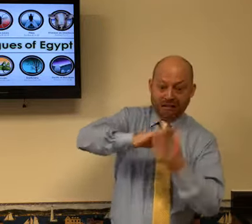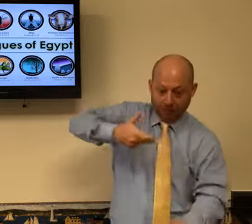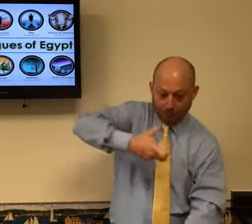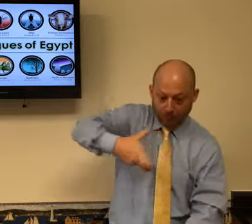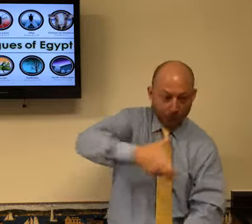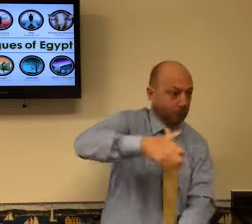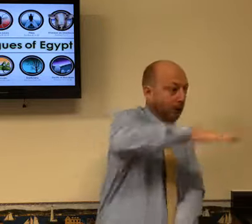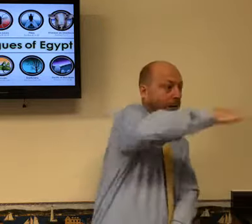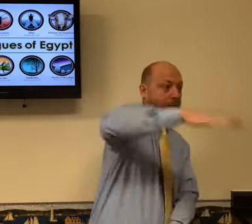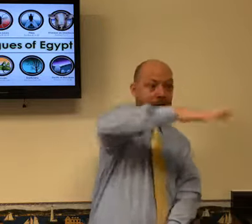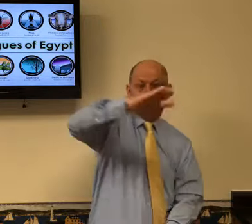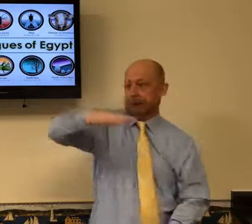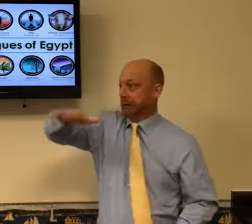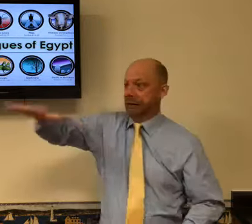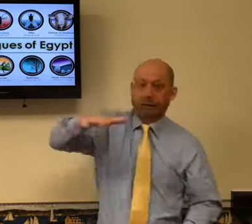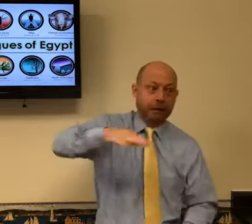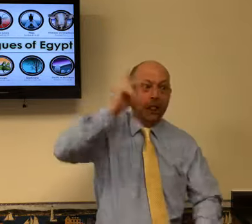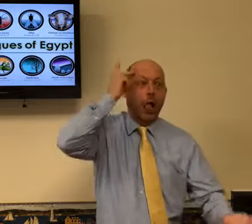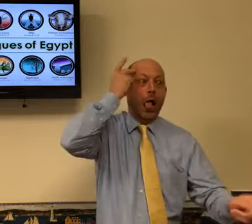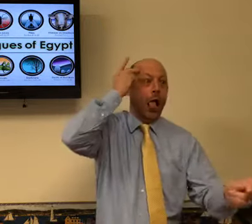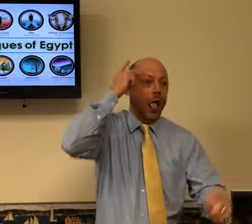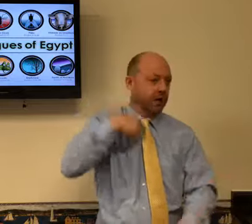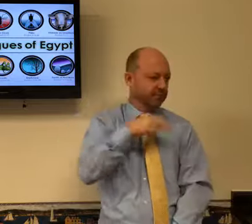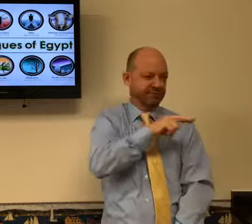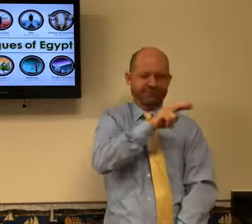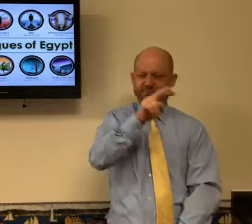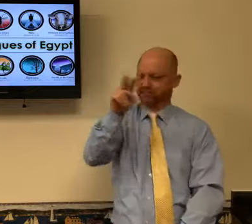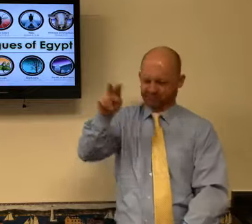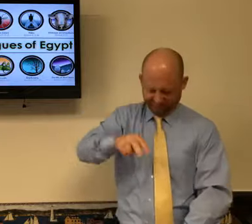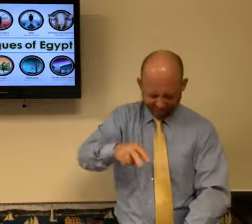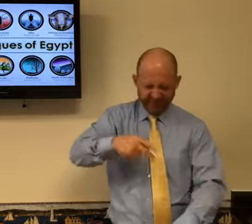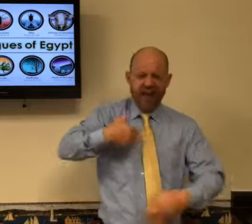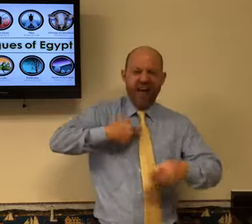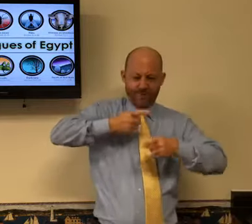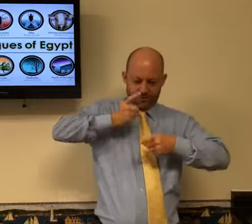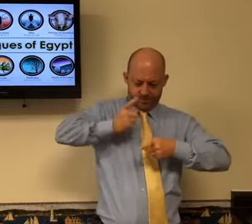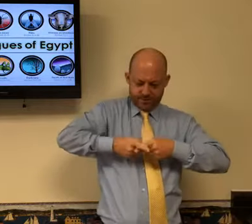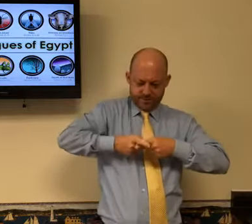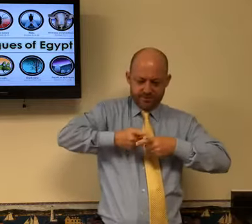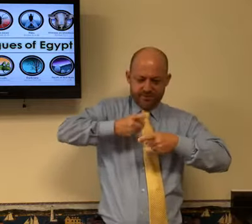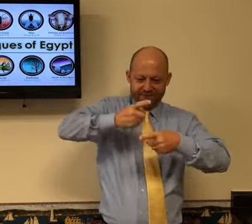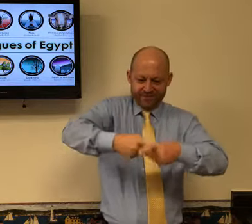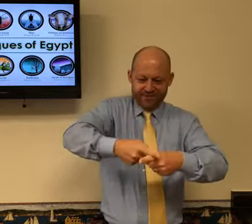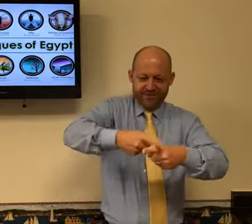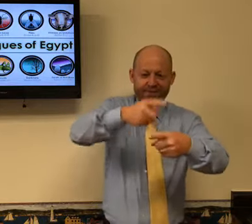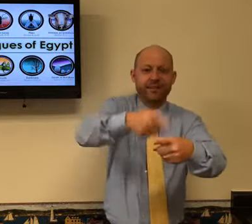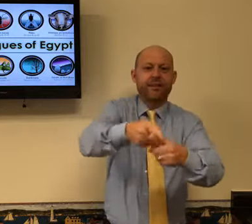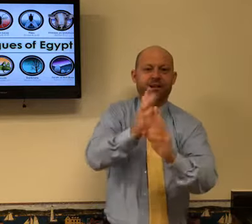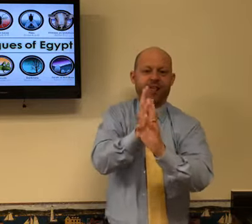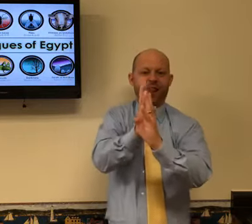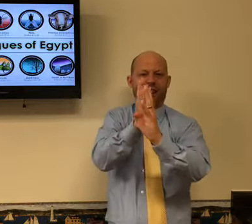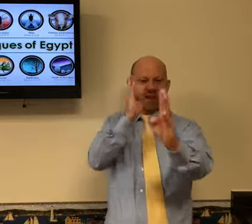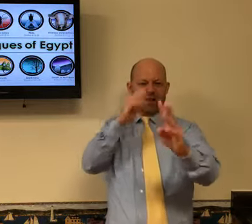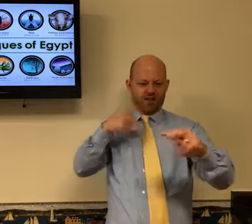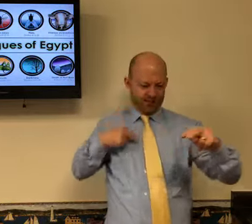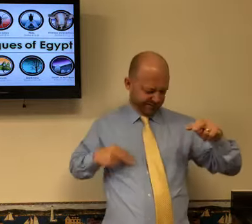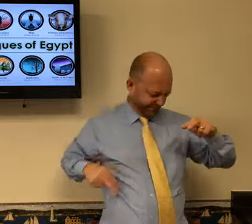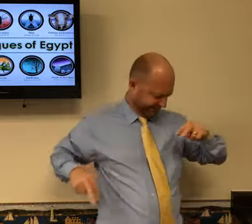masks on and there's other people who work, the workers who are cleaning and they're all so paranoid and and then they have the X's on the